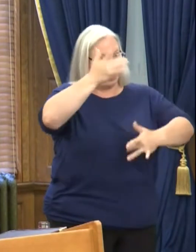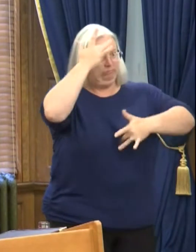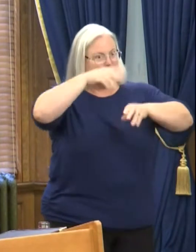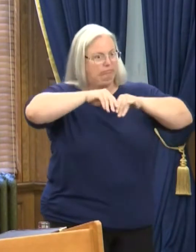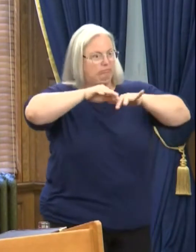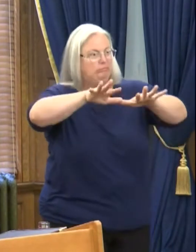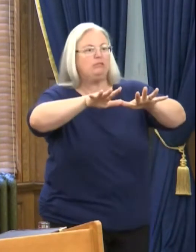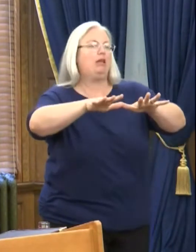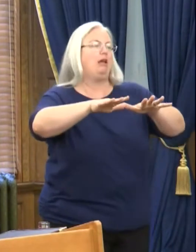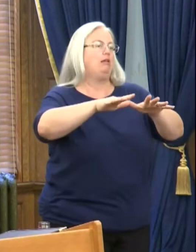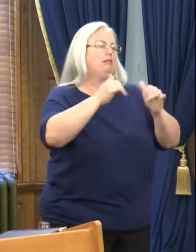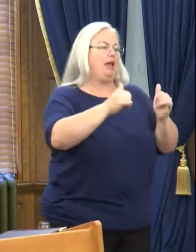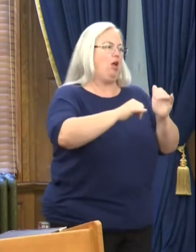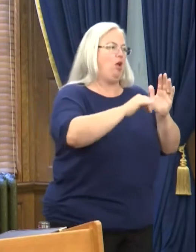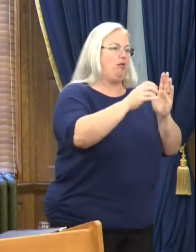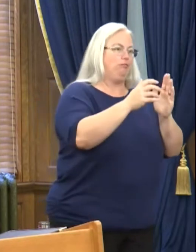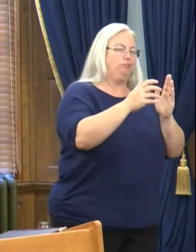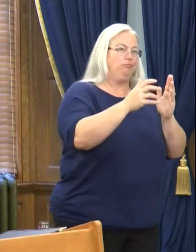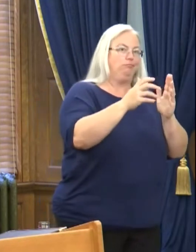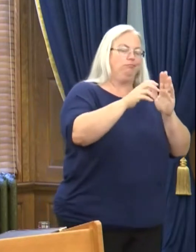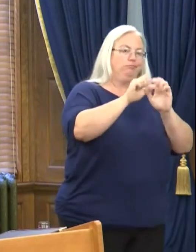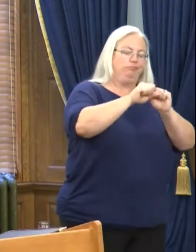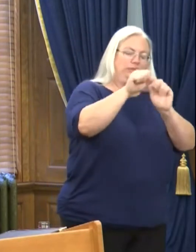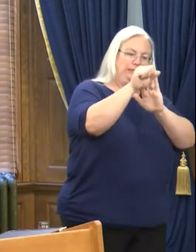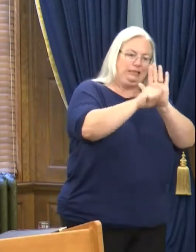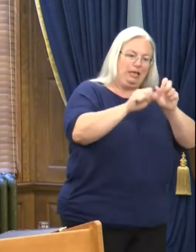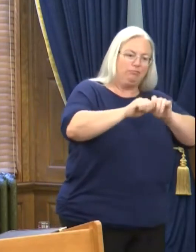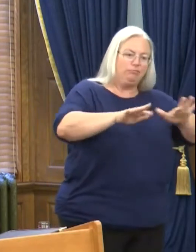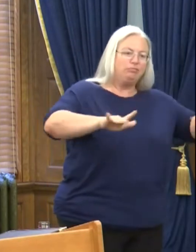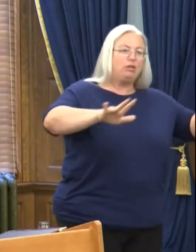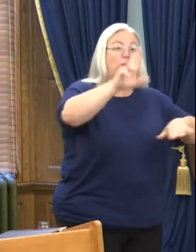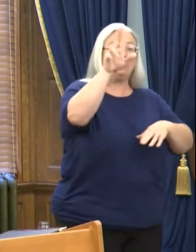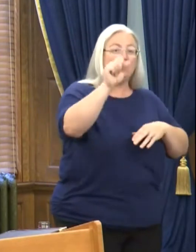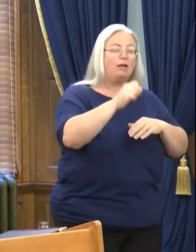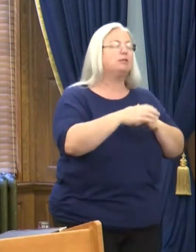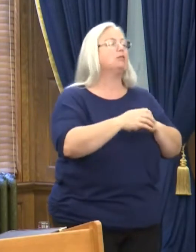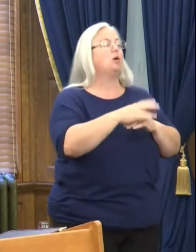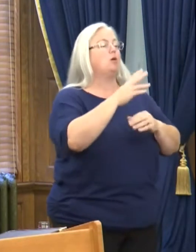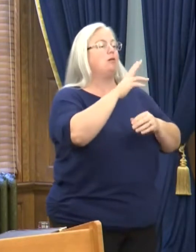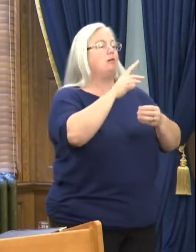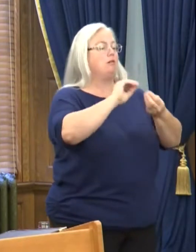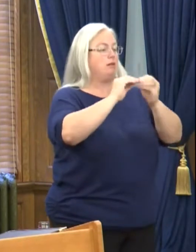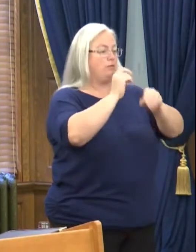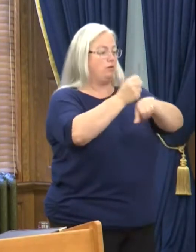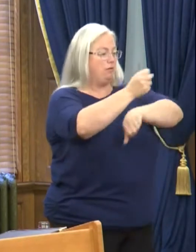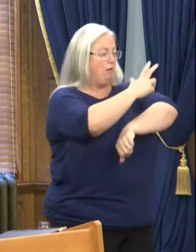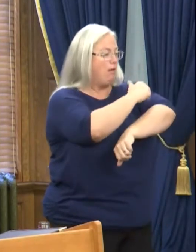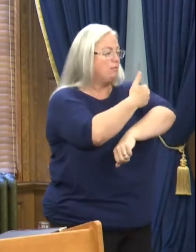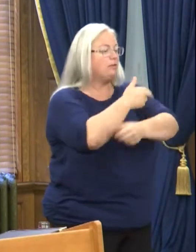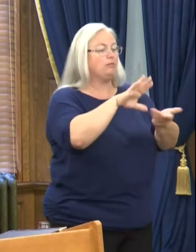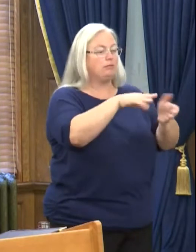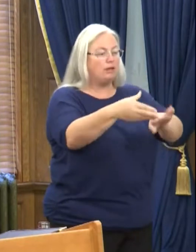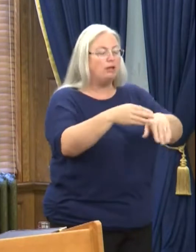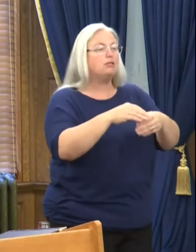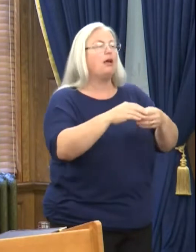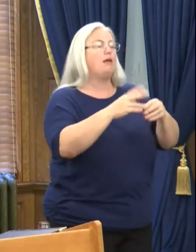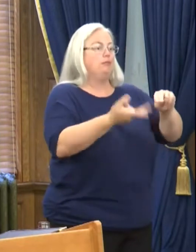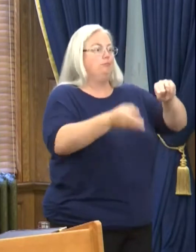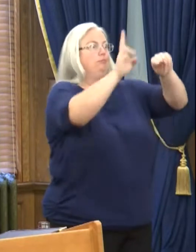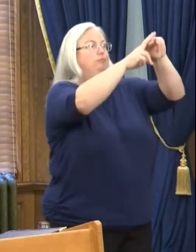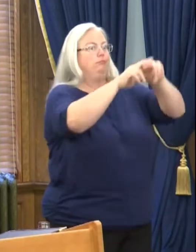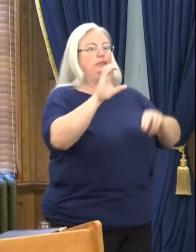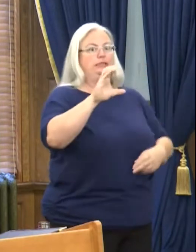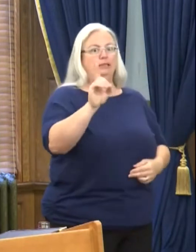In response to the spike in hospitalizations and deaths, the CDC has updated its guidance